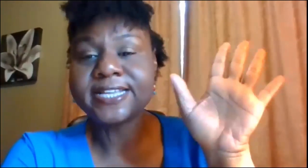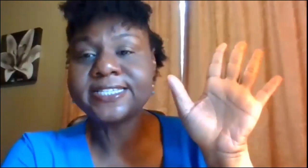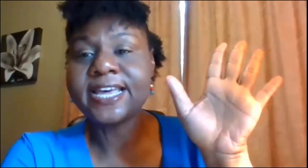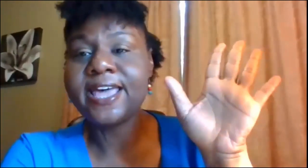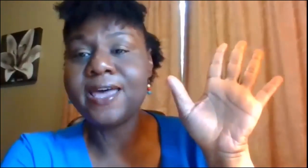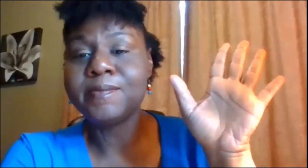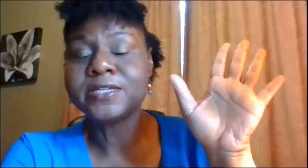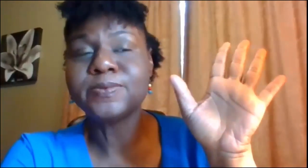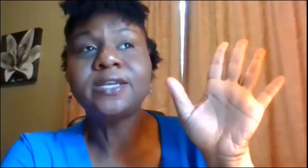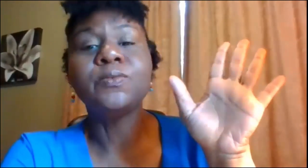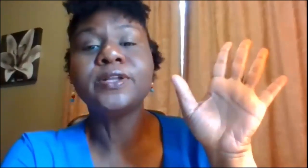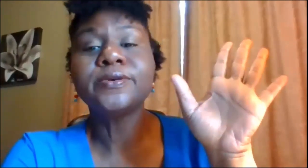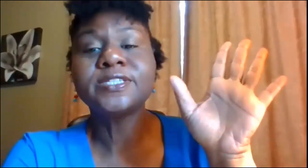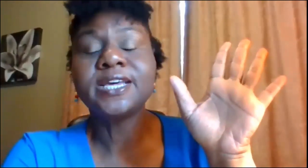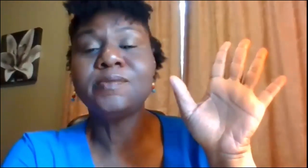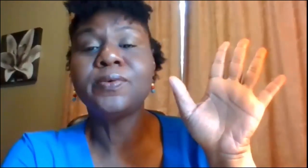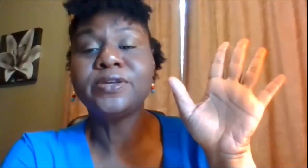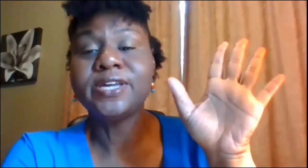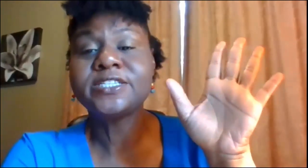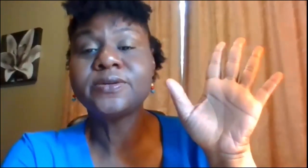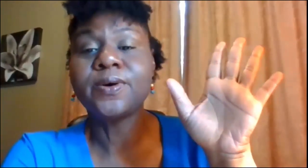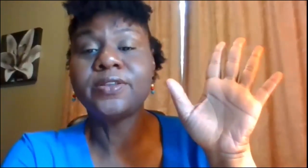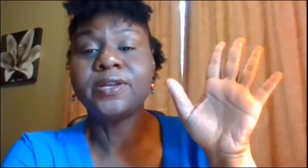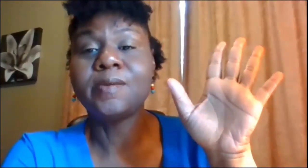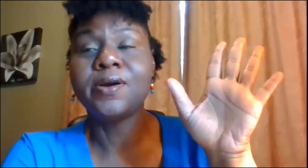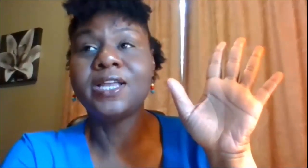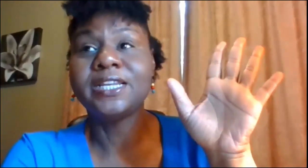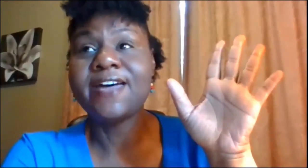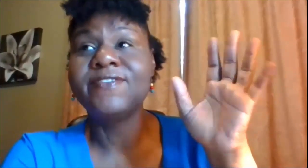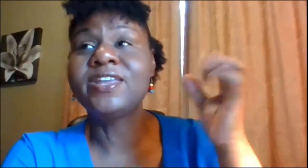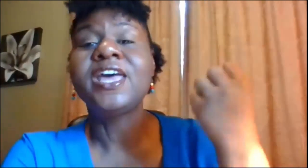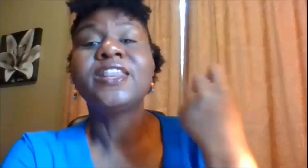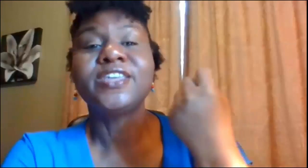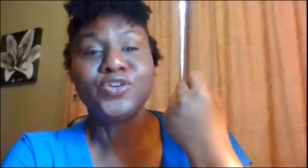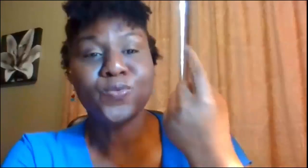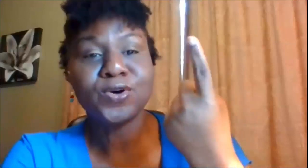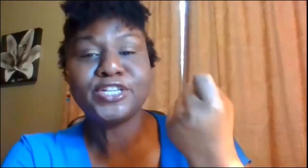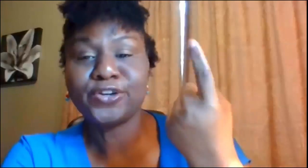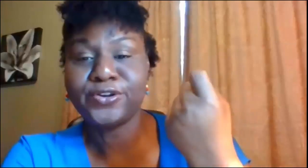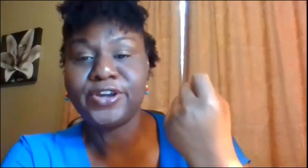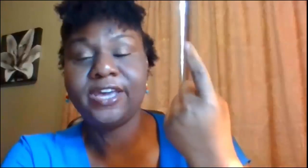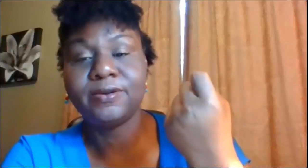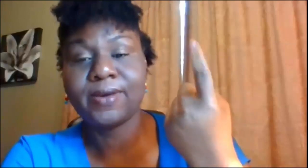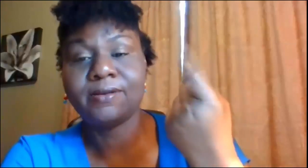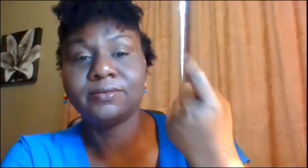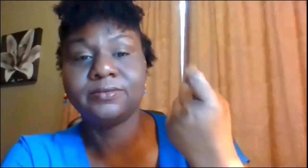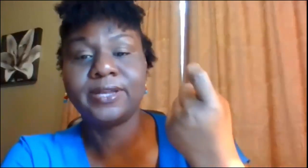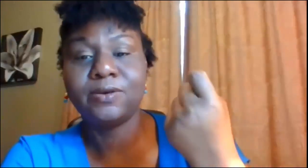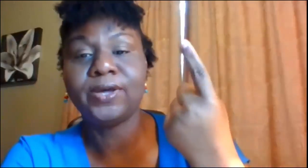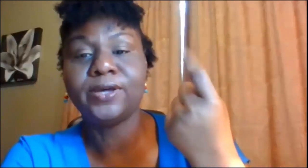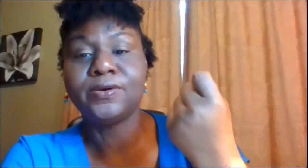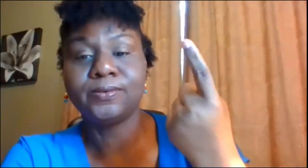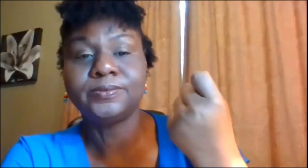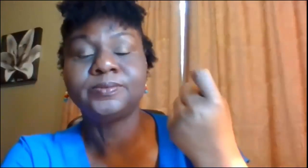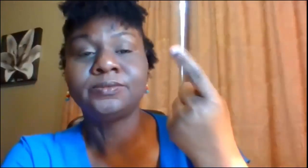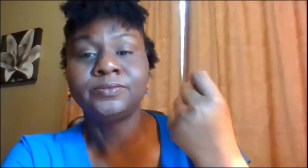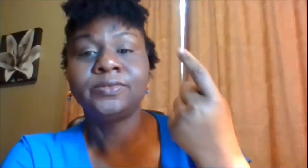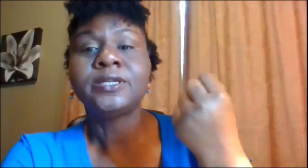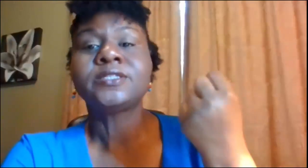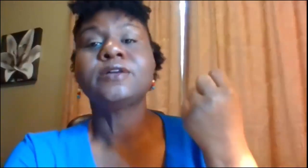i say that because we did one through ten but when you get to the number eleven then you would turn your hand around and wiggle so